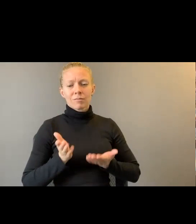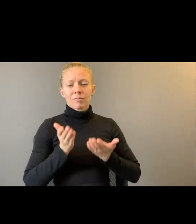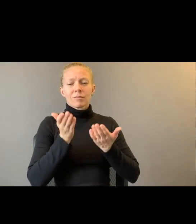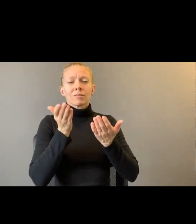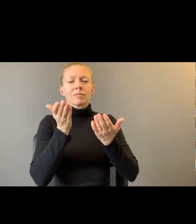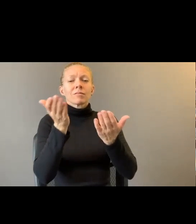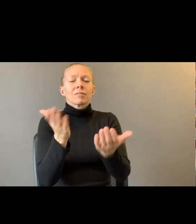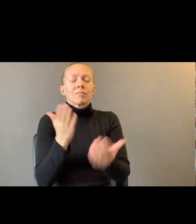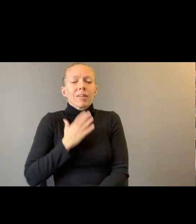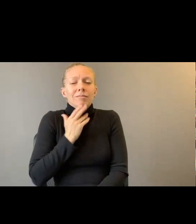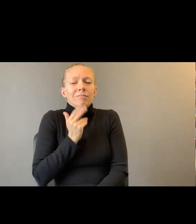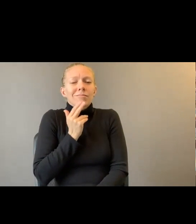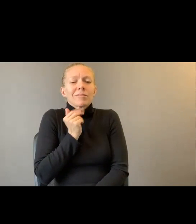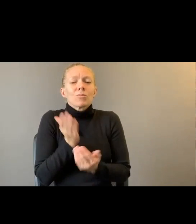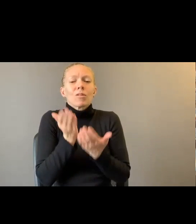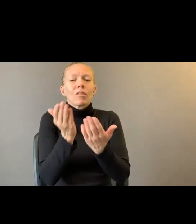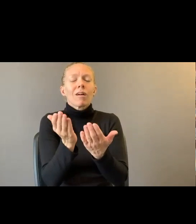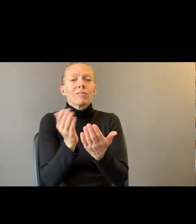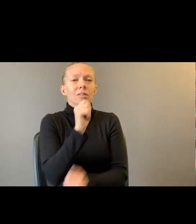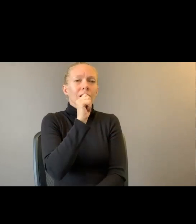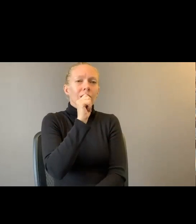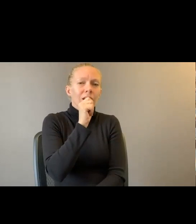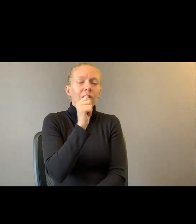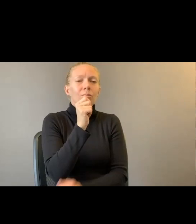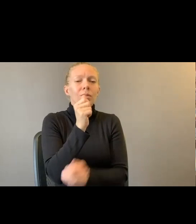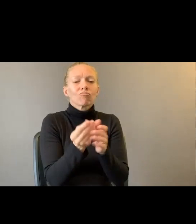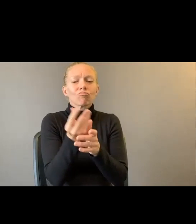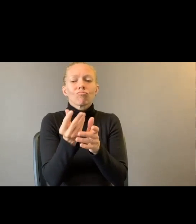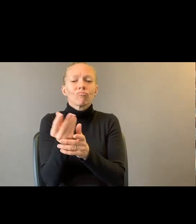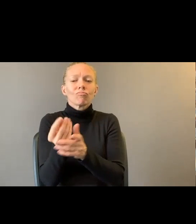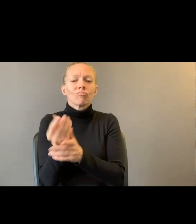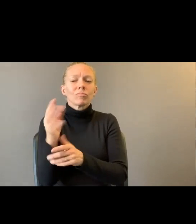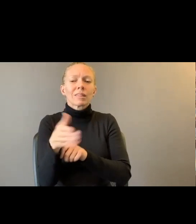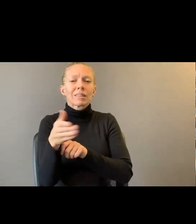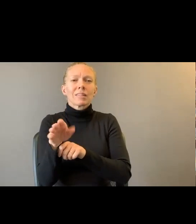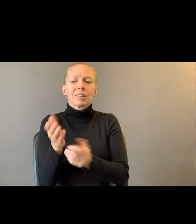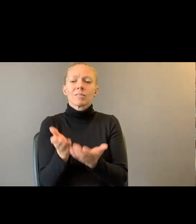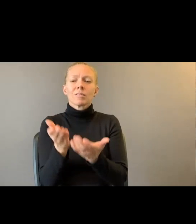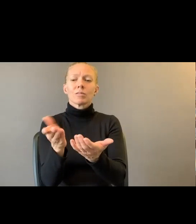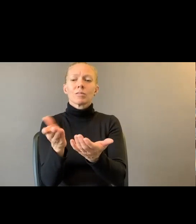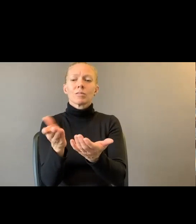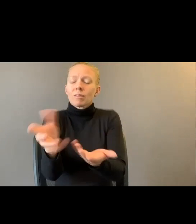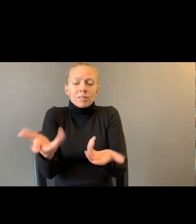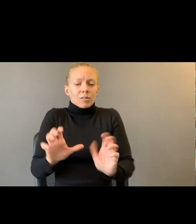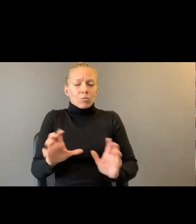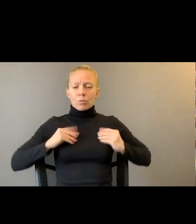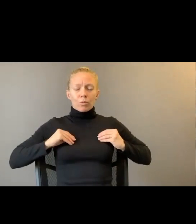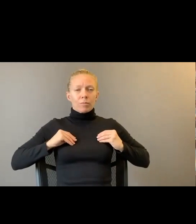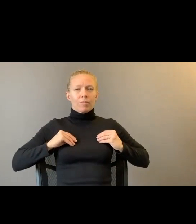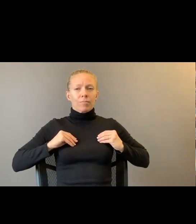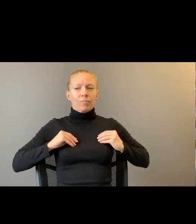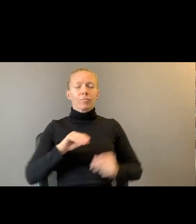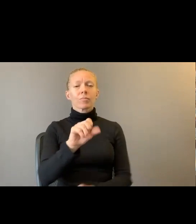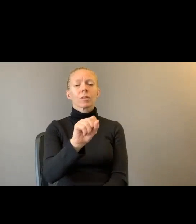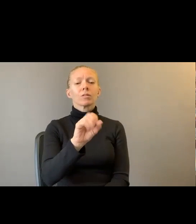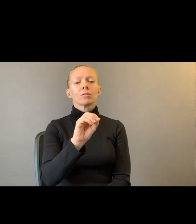Raspberry leaves. Sativa. To what does not want to own me. Sonar. Through the sea's